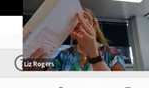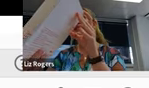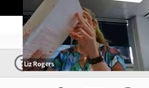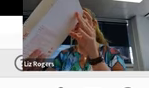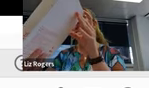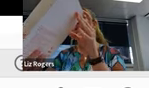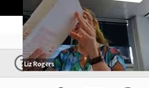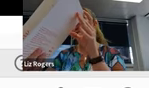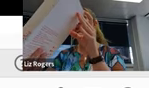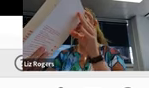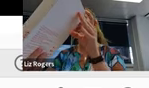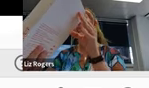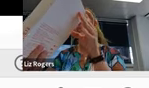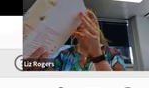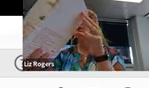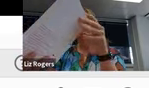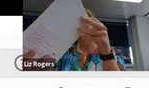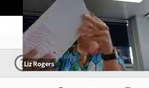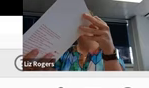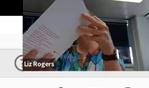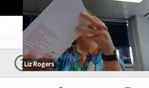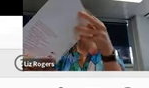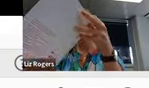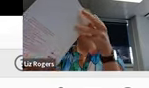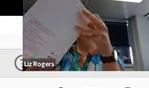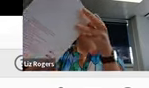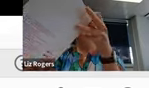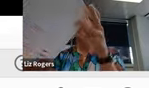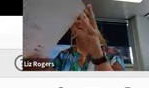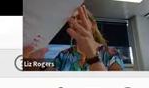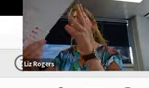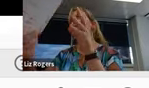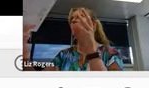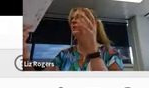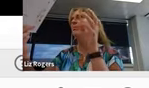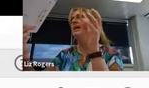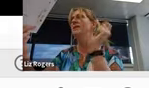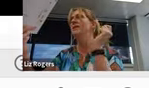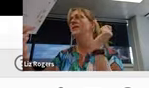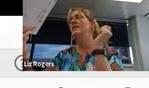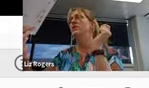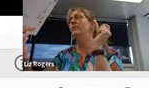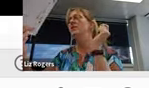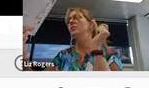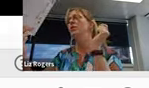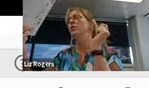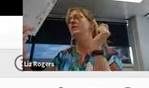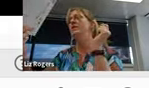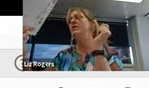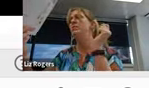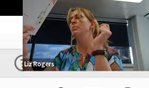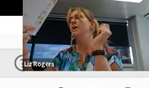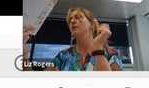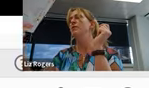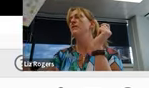and she also did all the illustrations for this book. So here we have probably one of the best scripts in the world